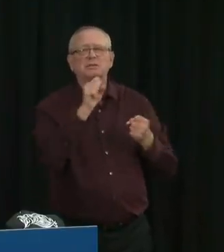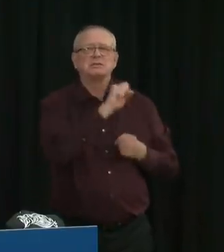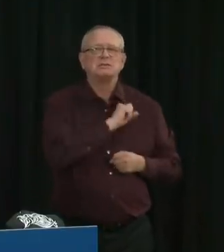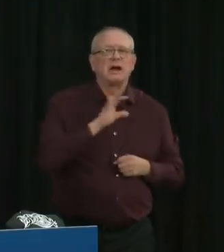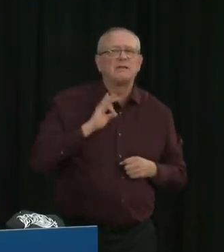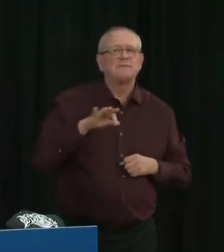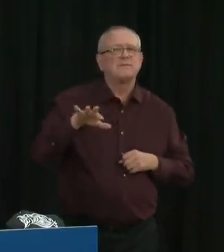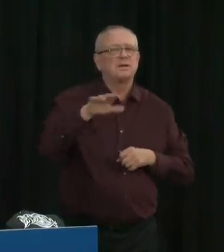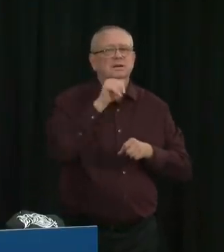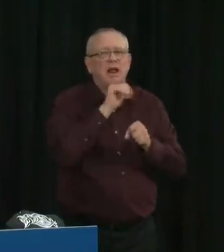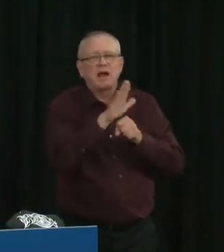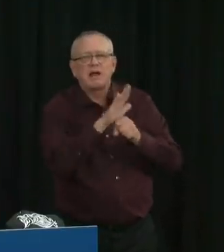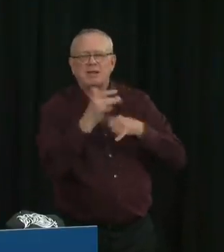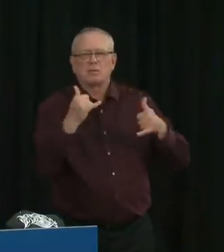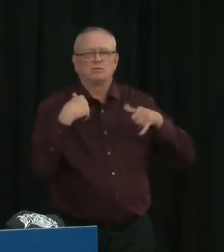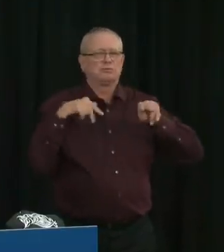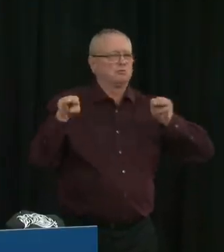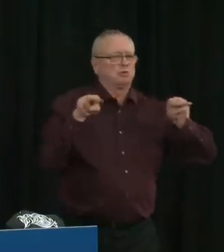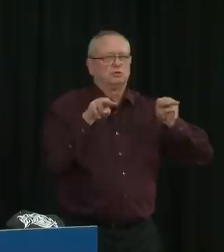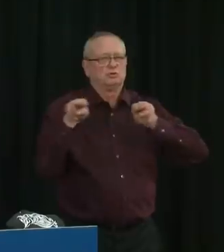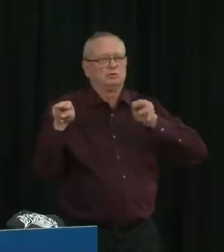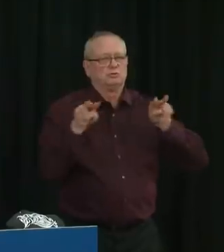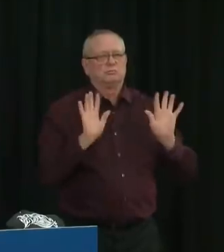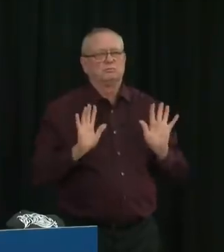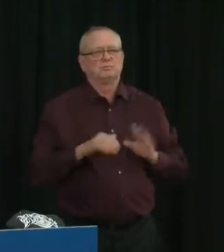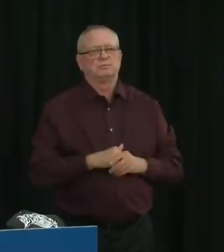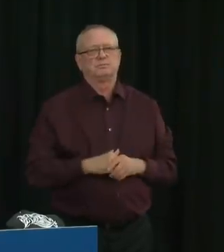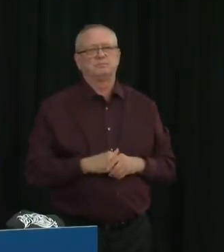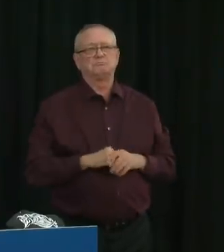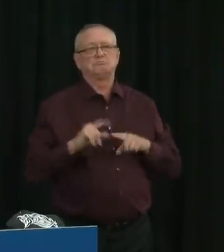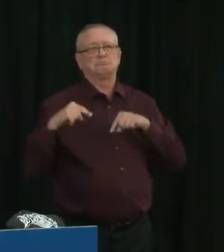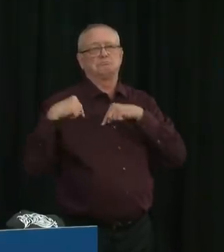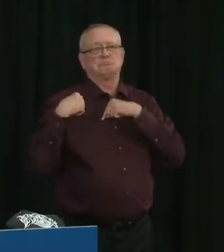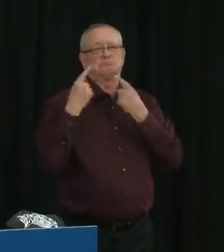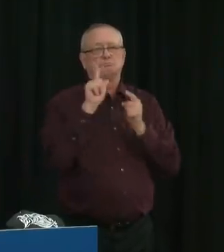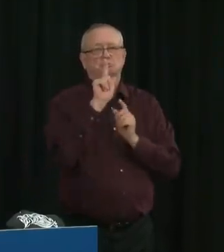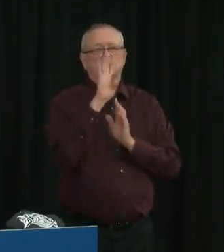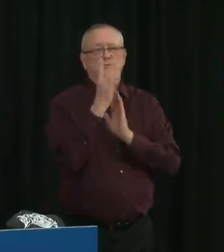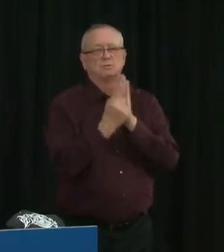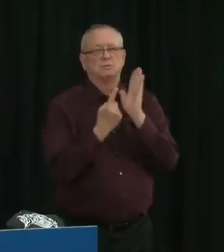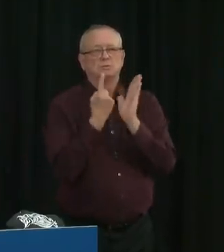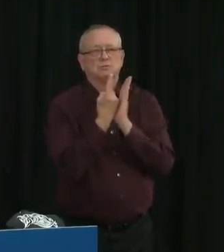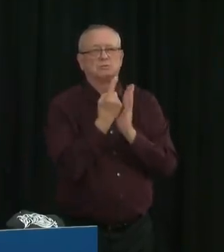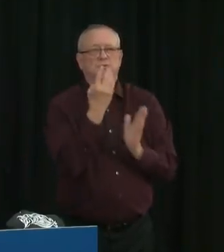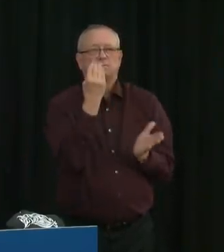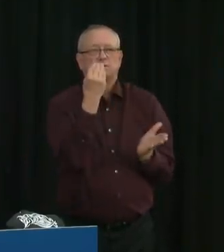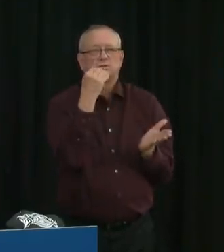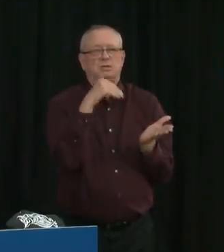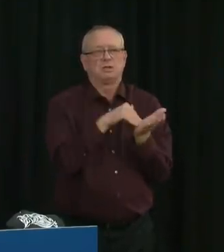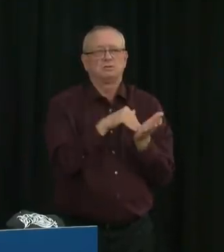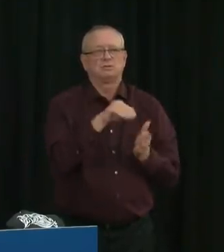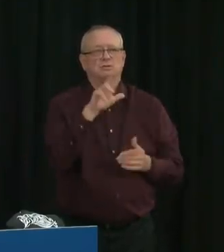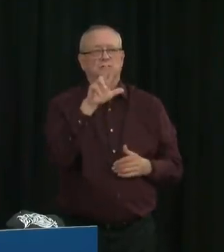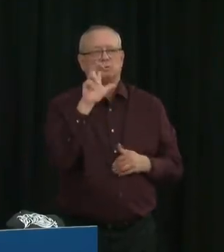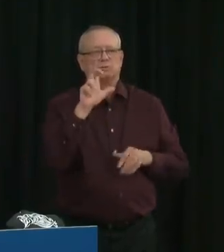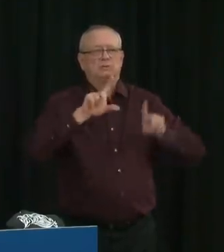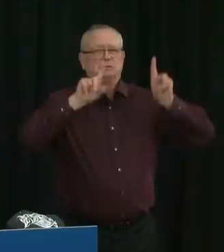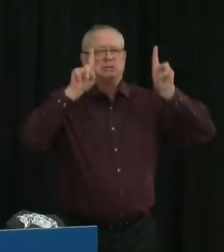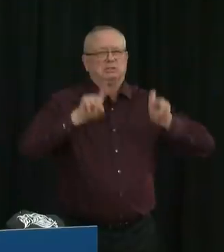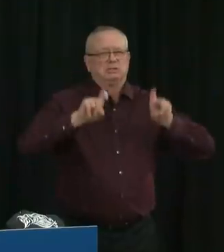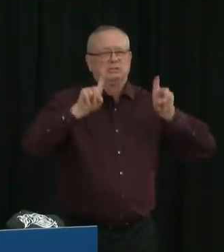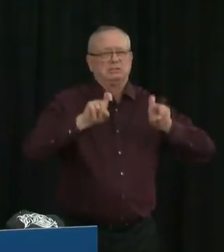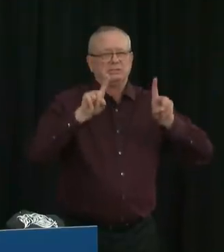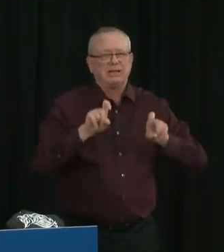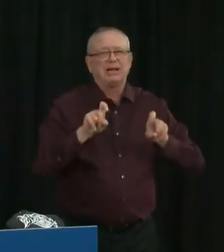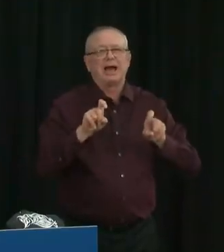,300 tests in the last 24 hours and identified 427 new cases of COVID-19.